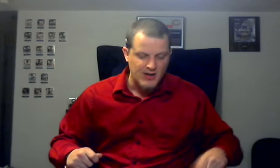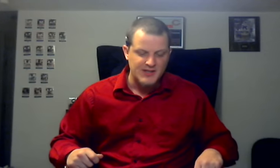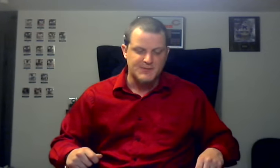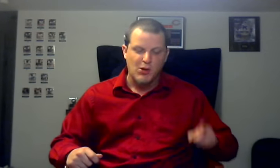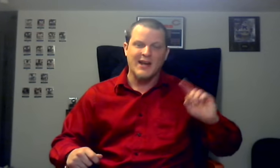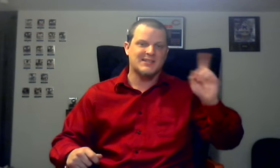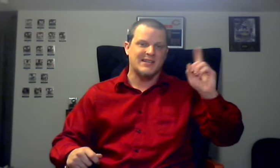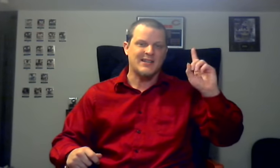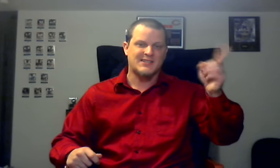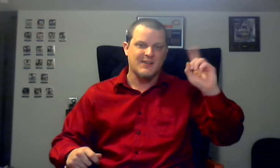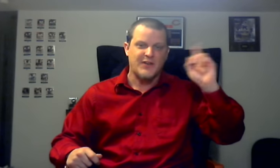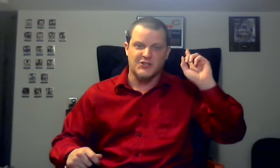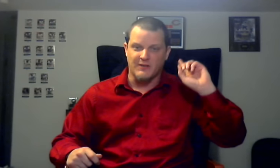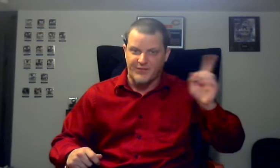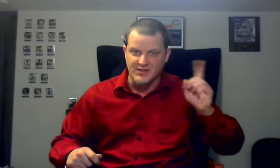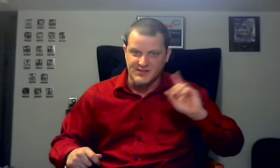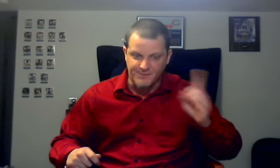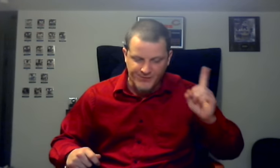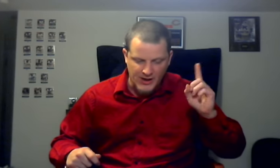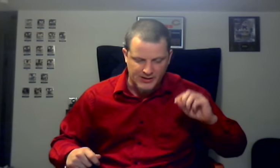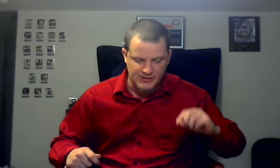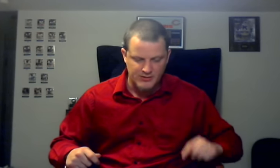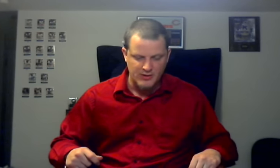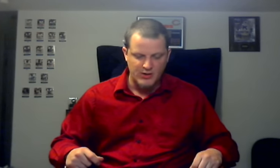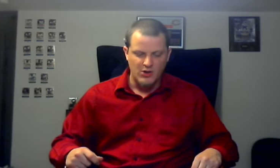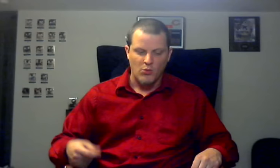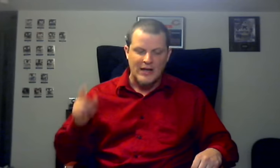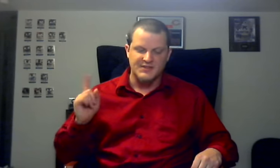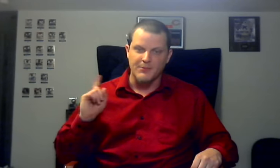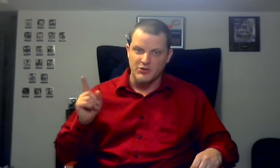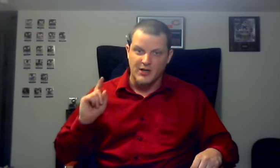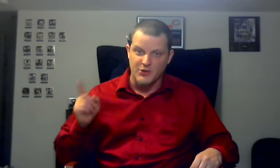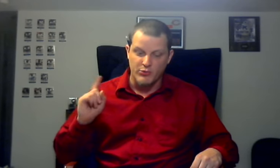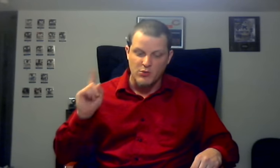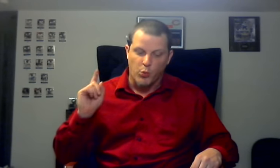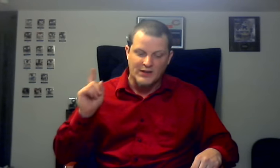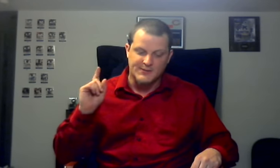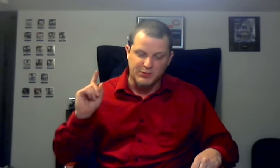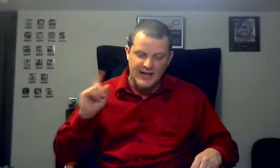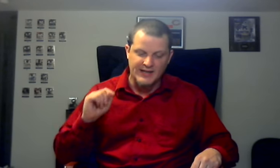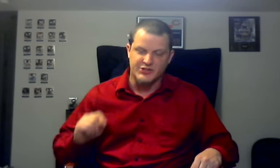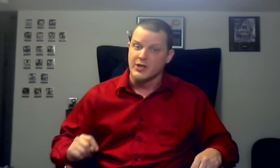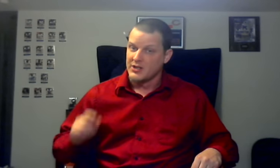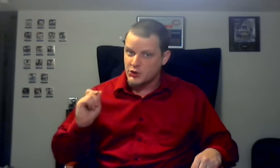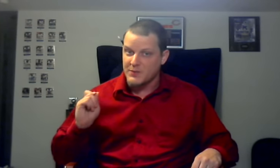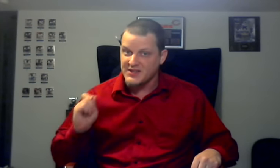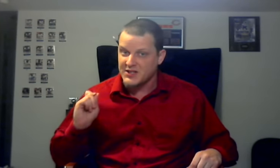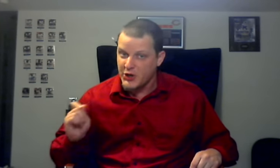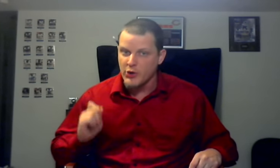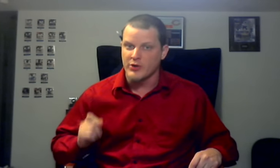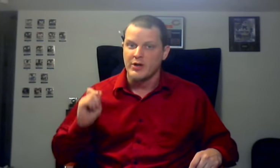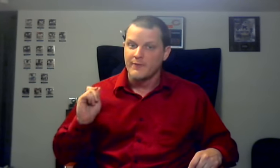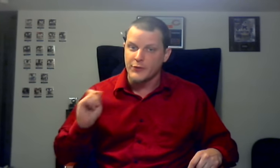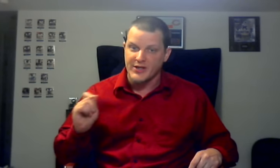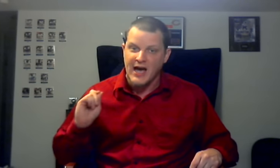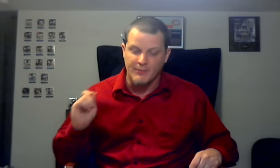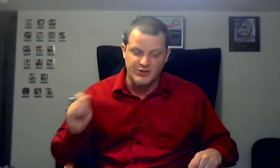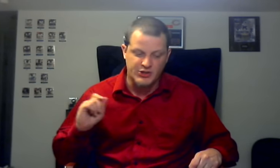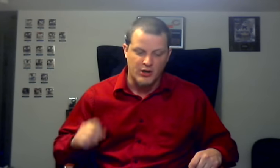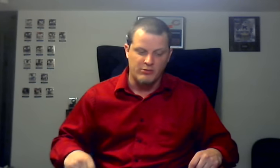this product's insufficient funds of fun. While WWE once pledged to be the cure for the common show,